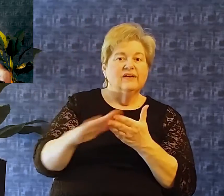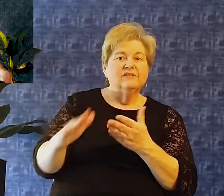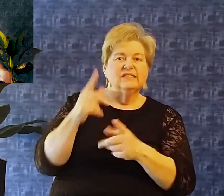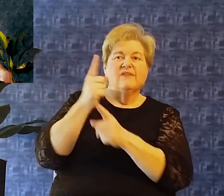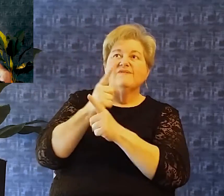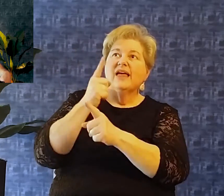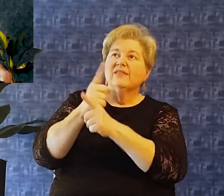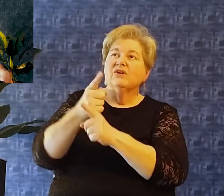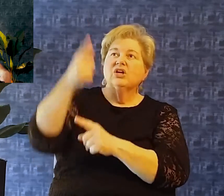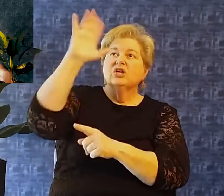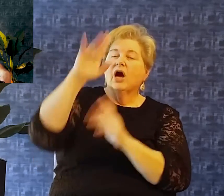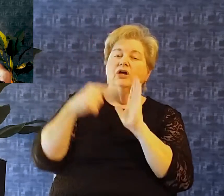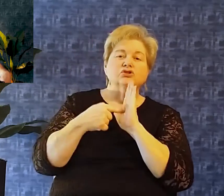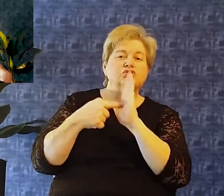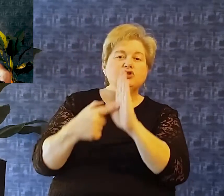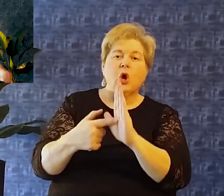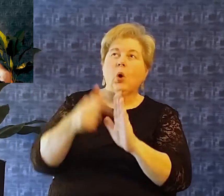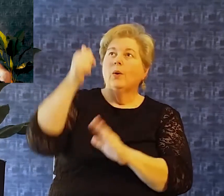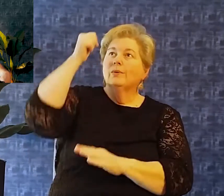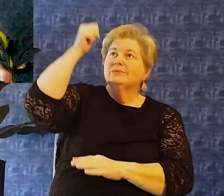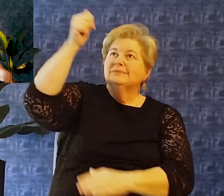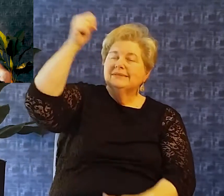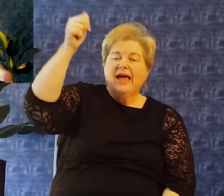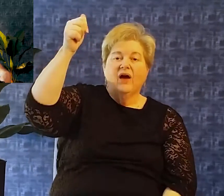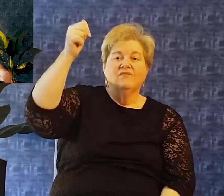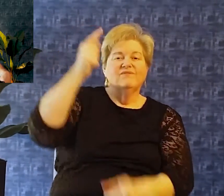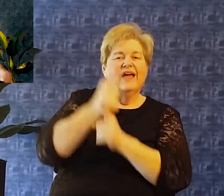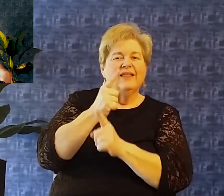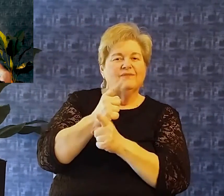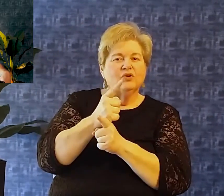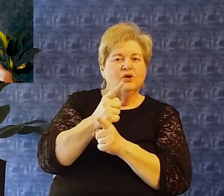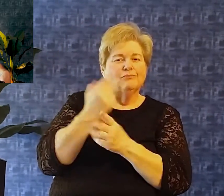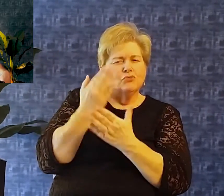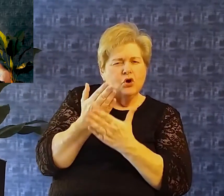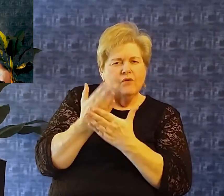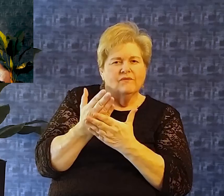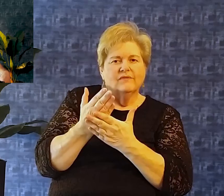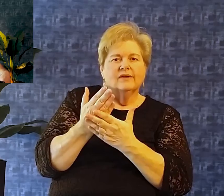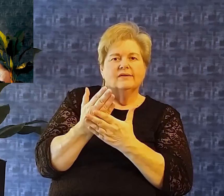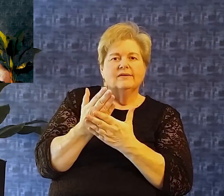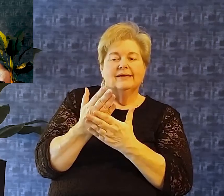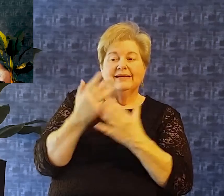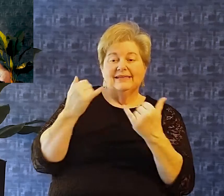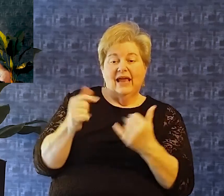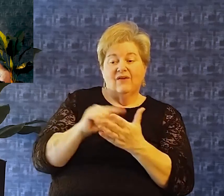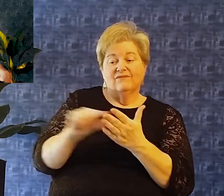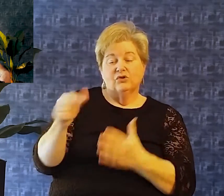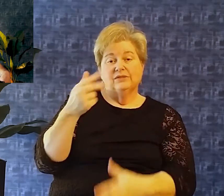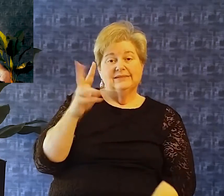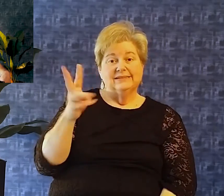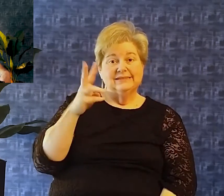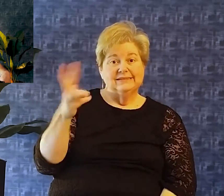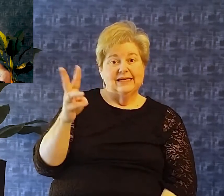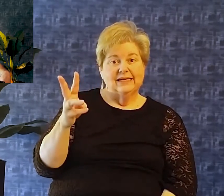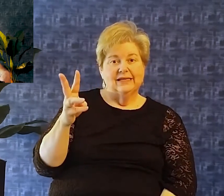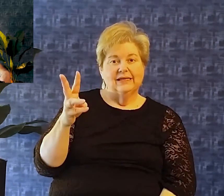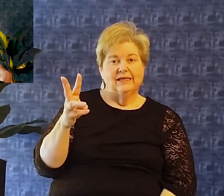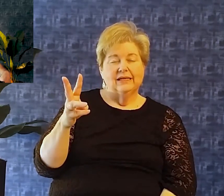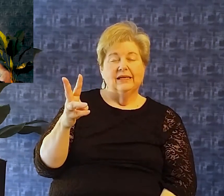faithfulness That god had shown himself to be faithful in the past Now verse 16 turn to me and be gracious to